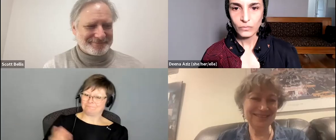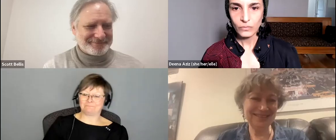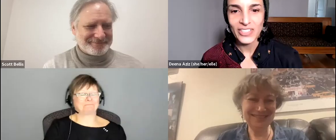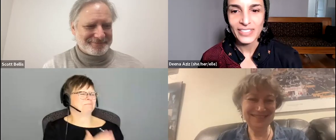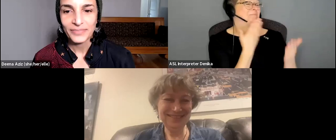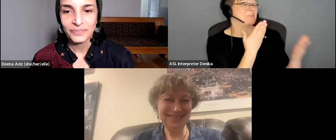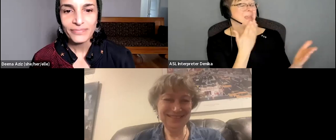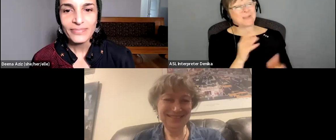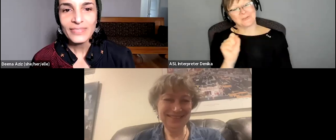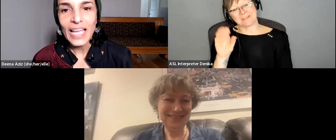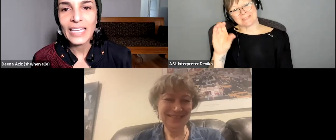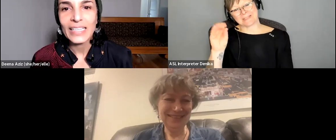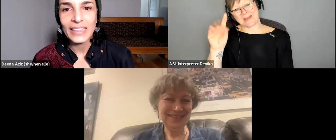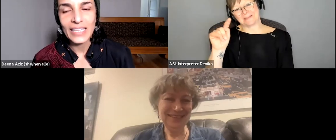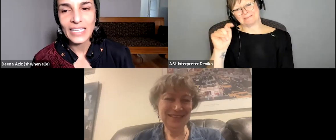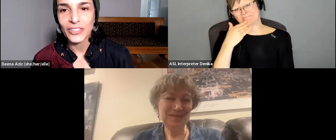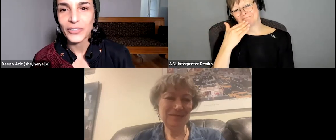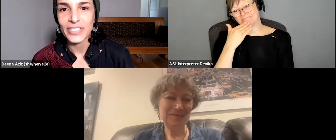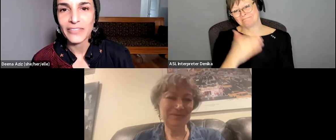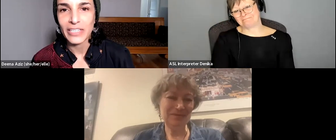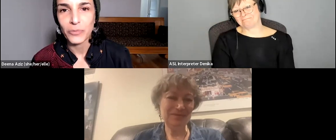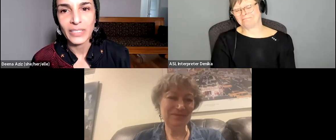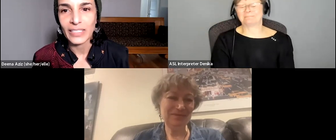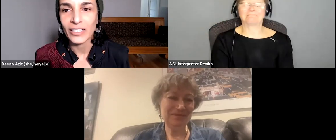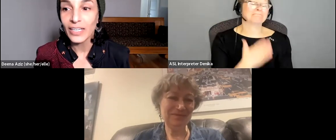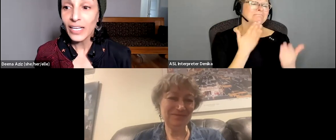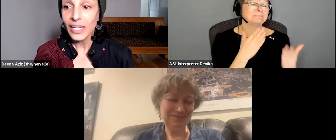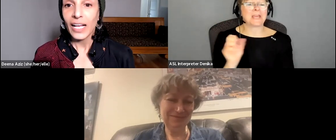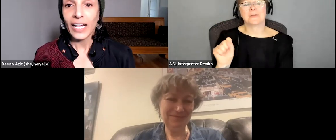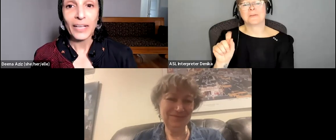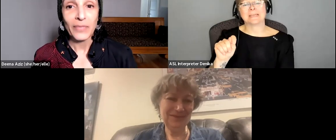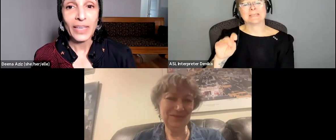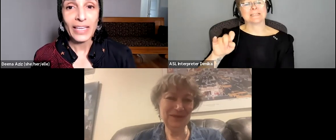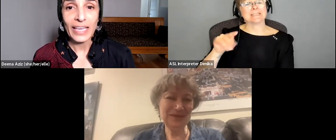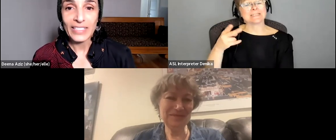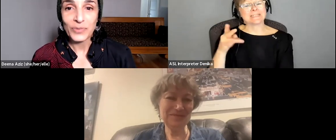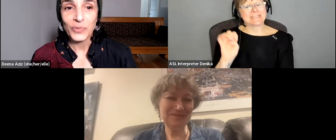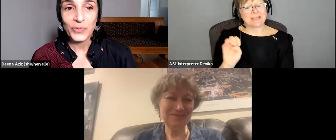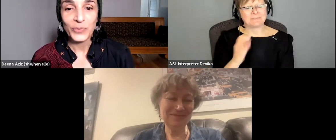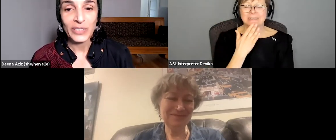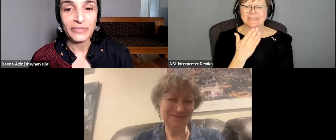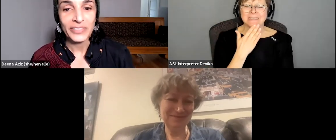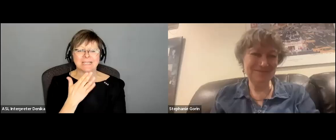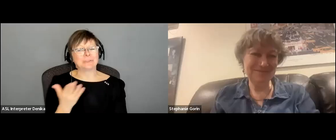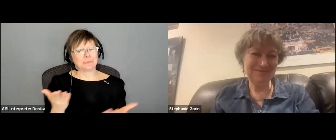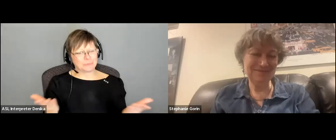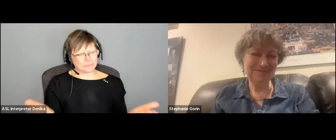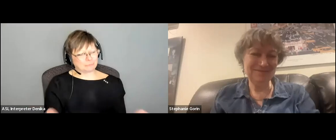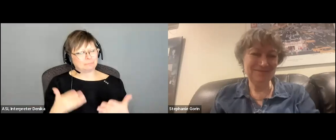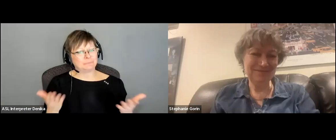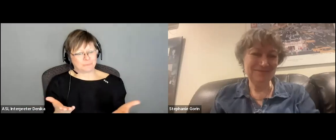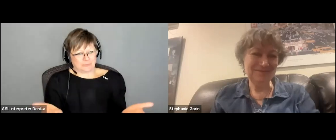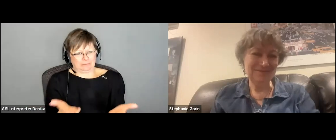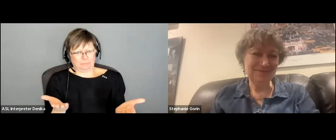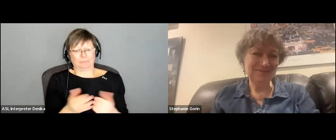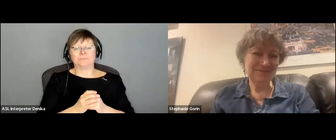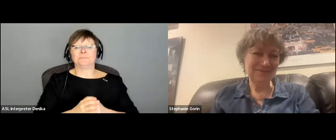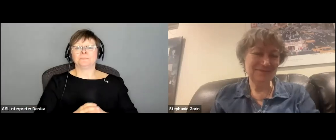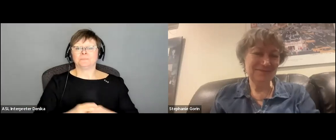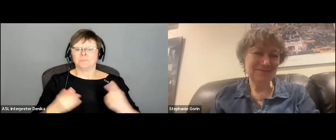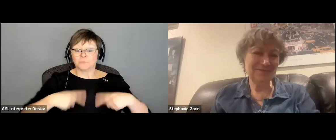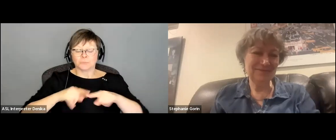thank you scott and thank you stephanie for being here um you're welcome we've learned from our